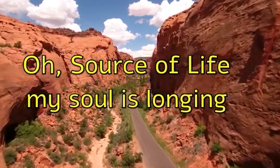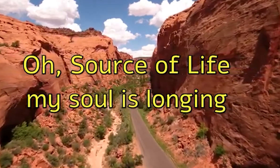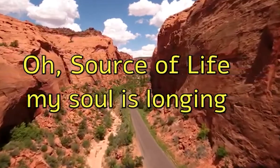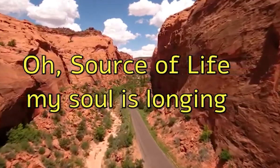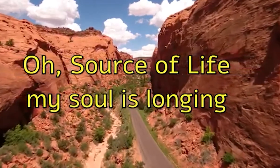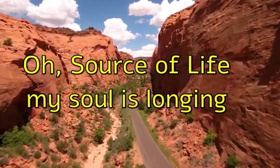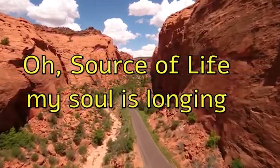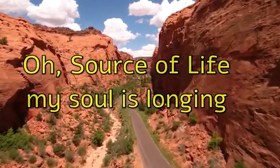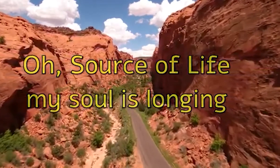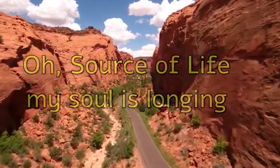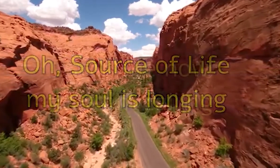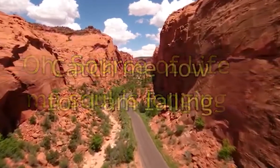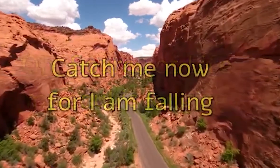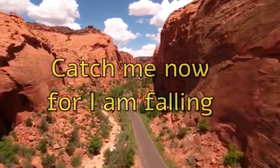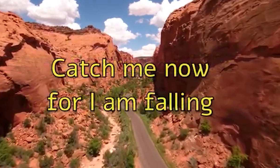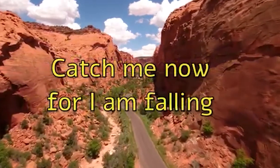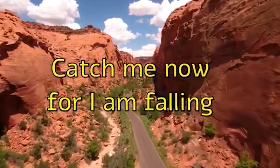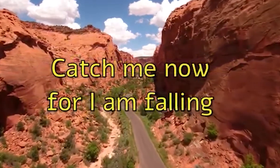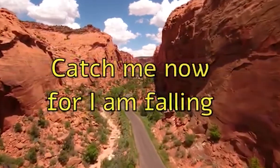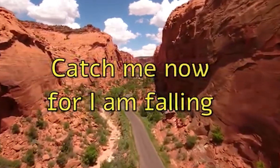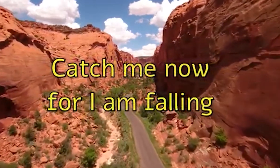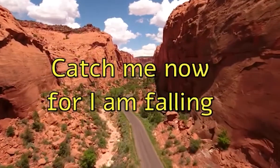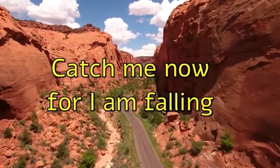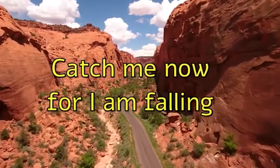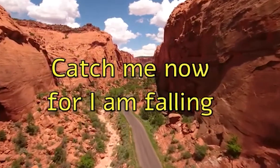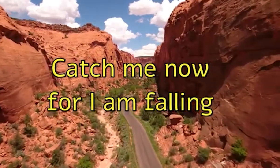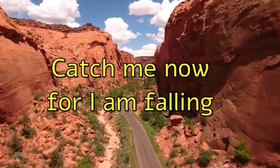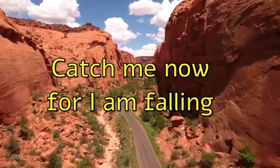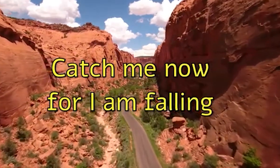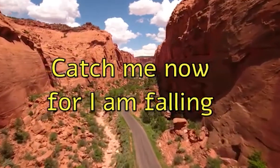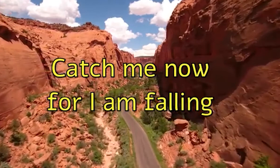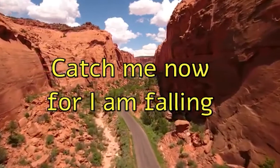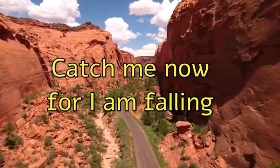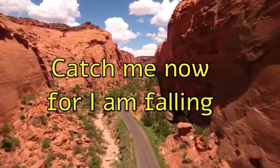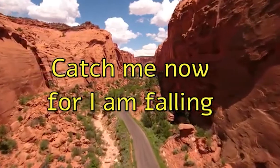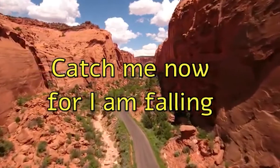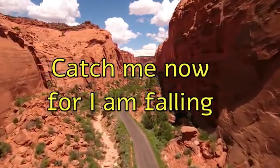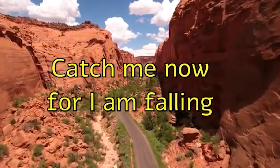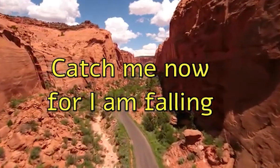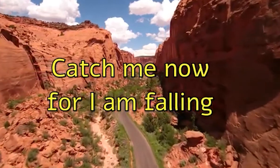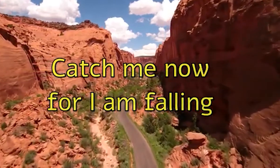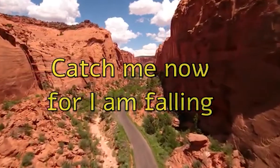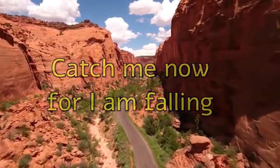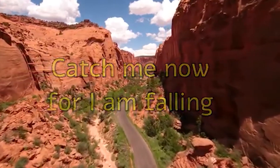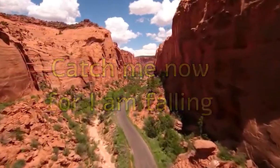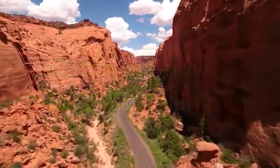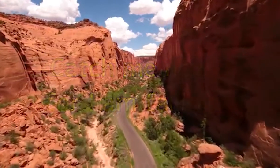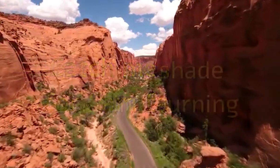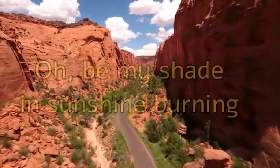soul is longing catch me now for i am falling oh